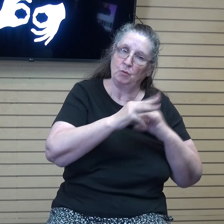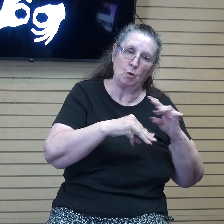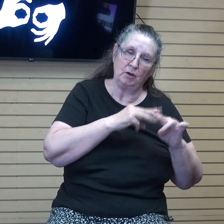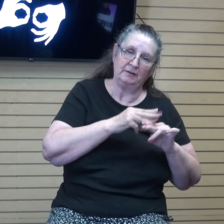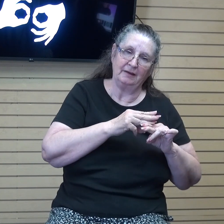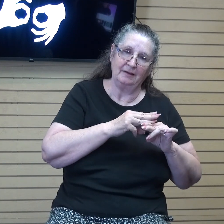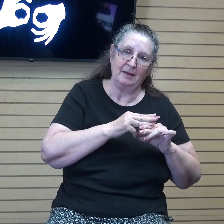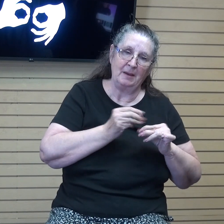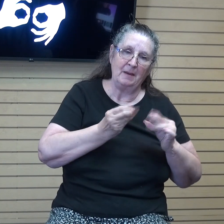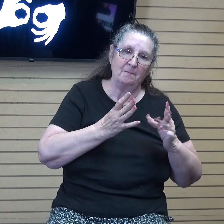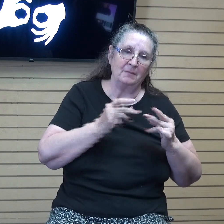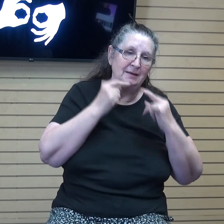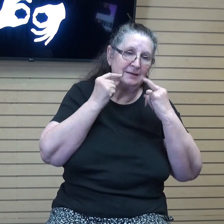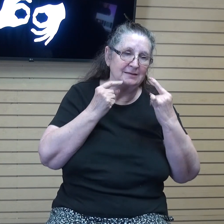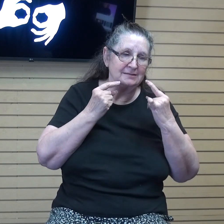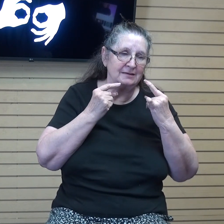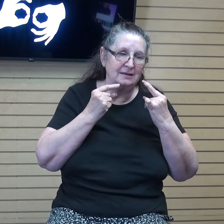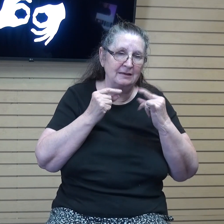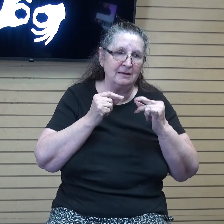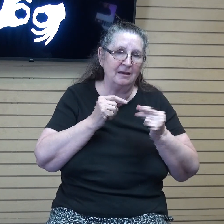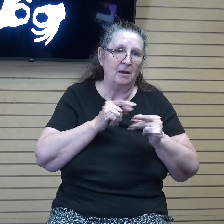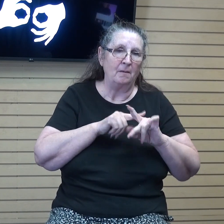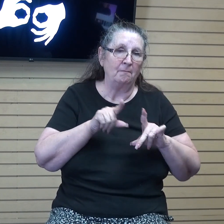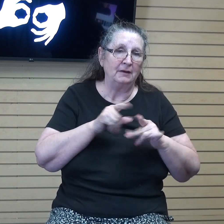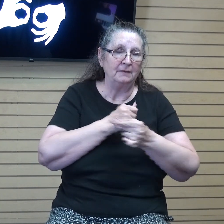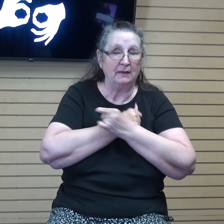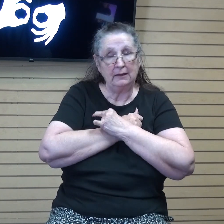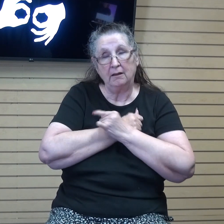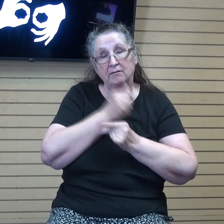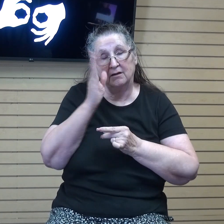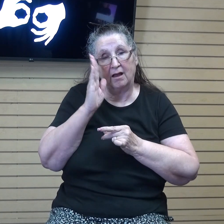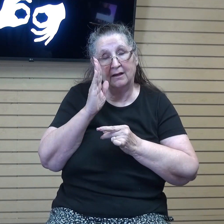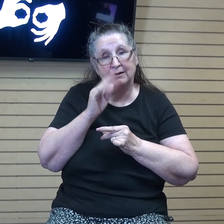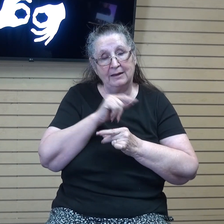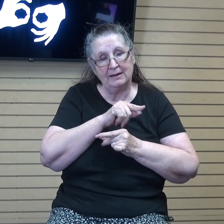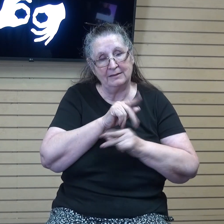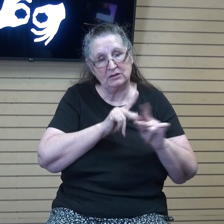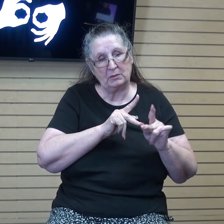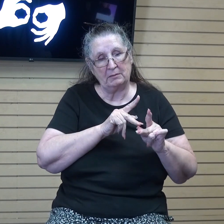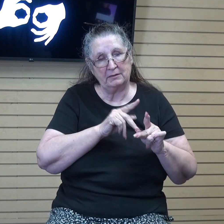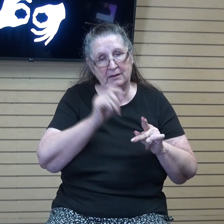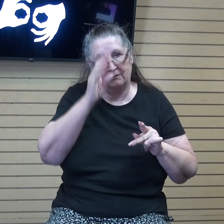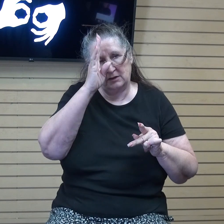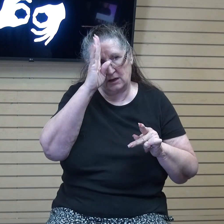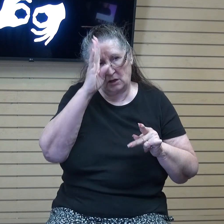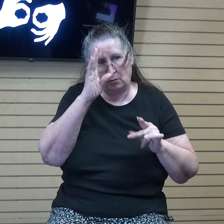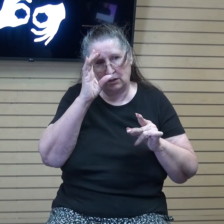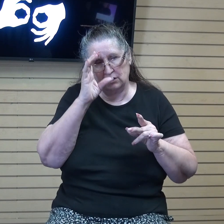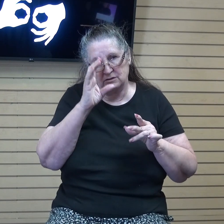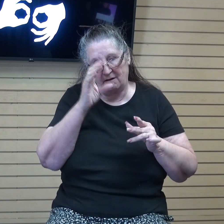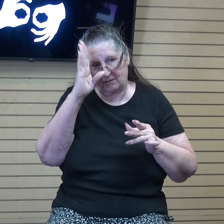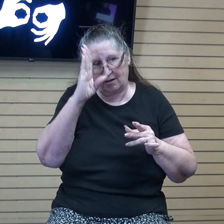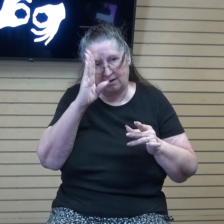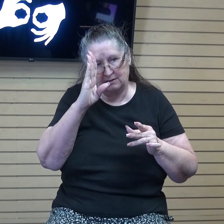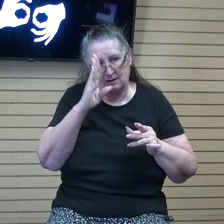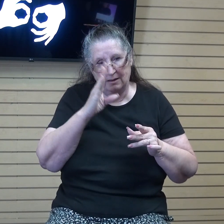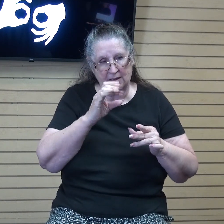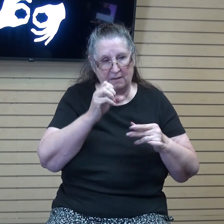sin, but they still love God. But these people have an image of God created by the enemy. And this